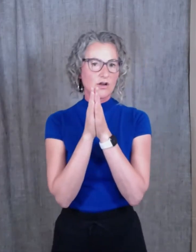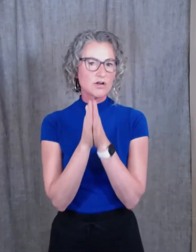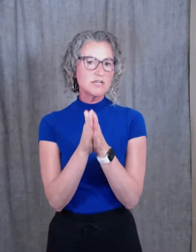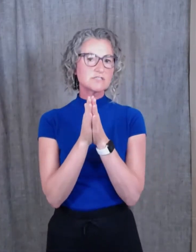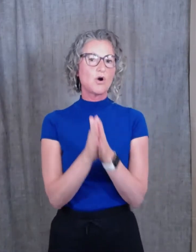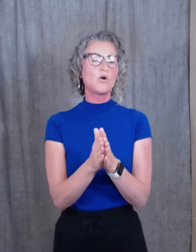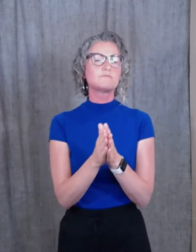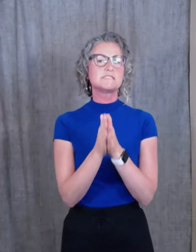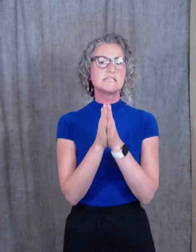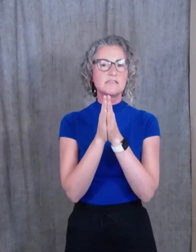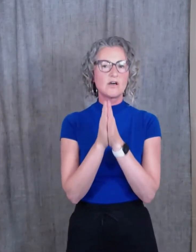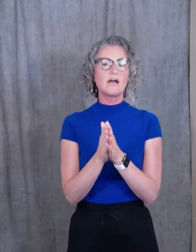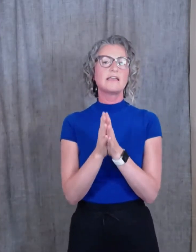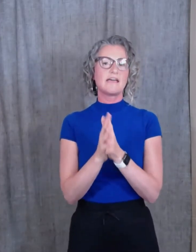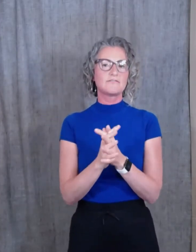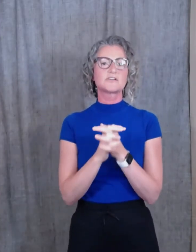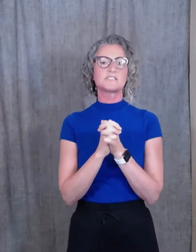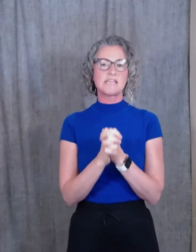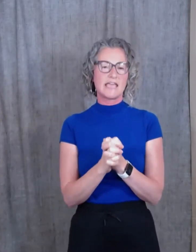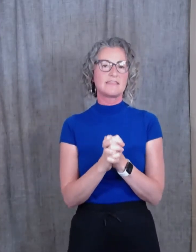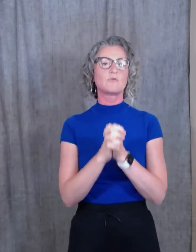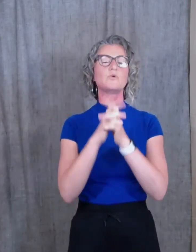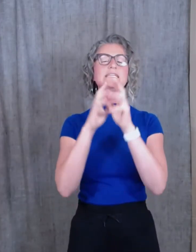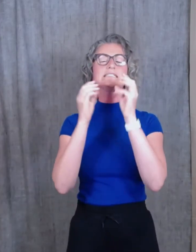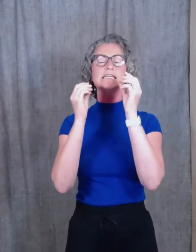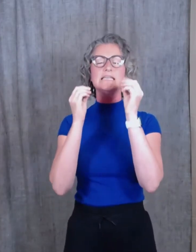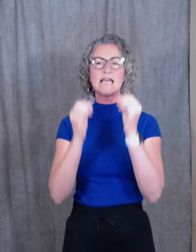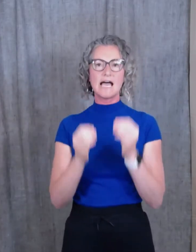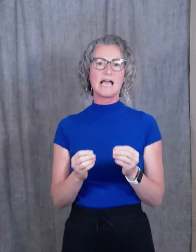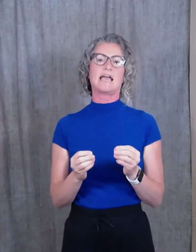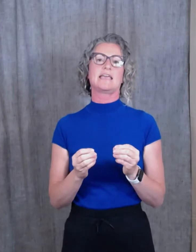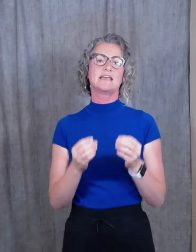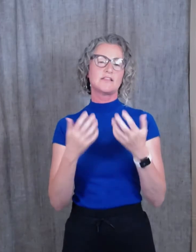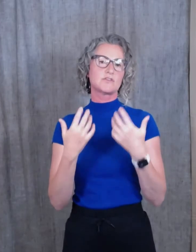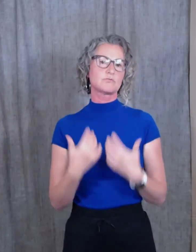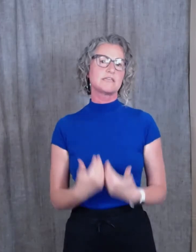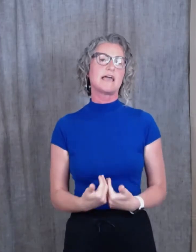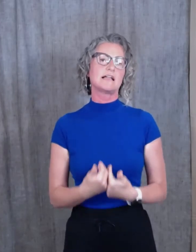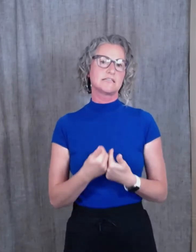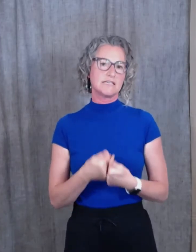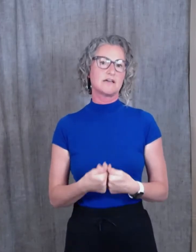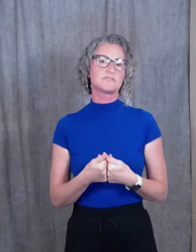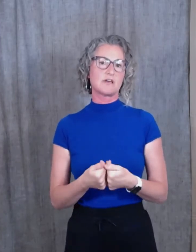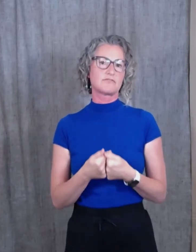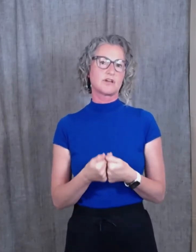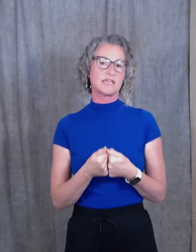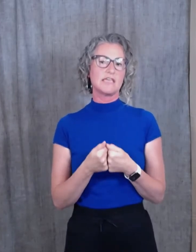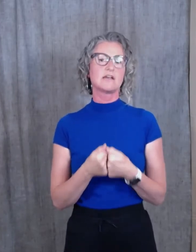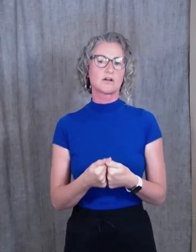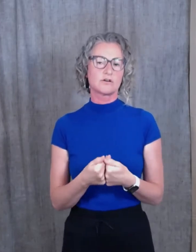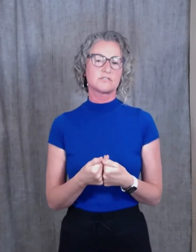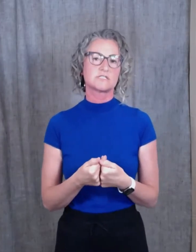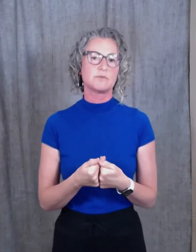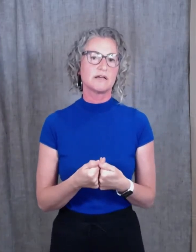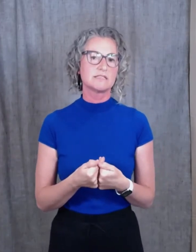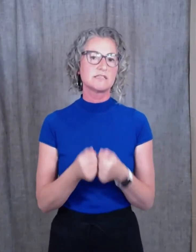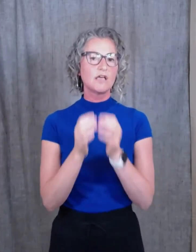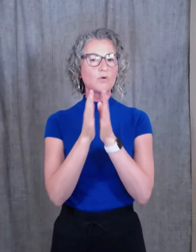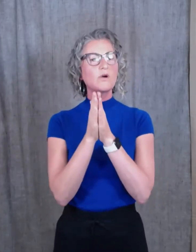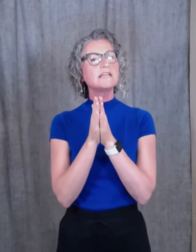Ernest Holmes did not ever say that we deny the reality of suffering in our current experience. What he